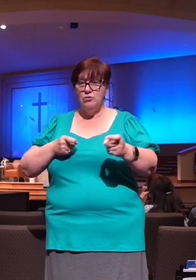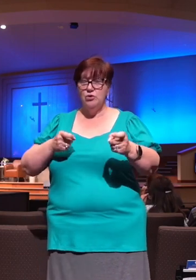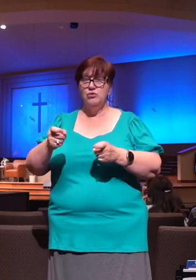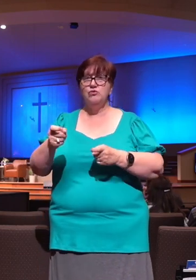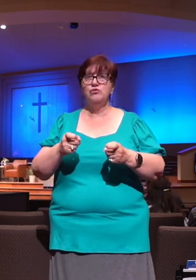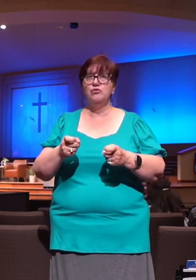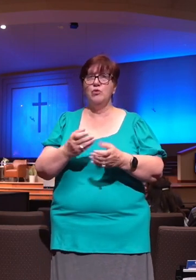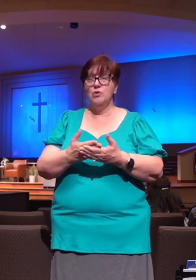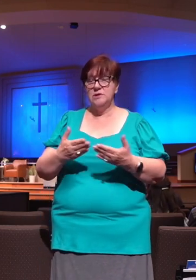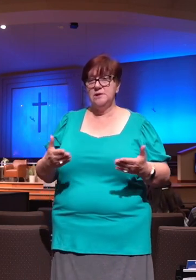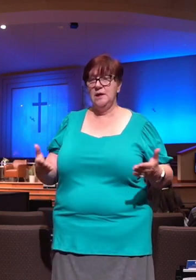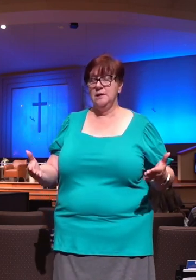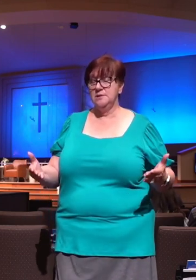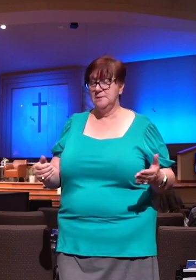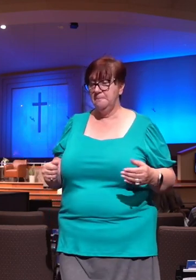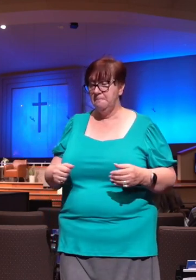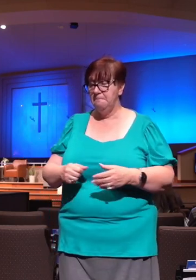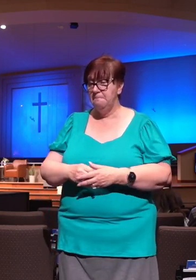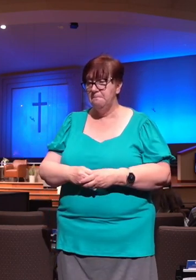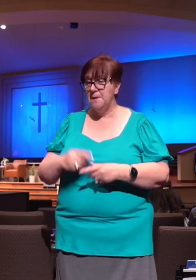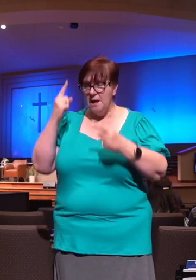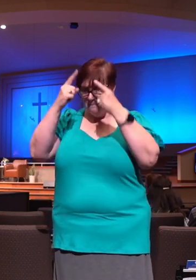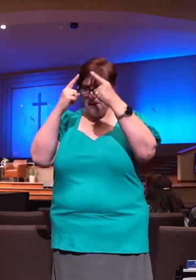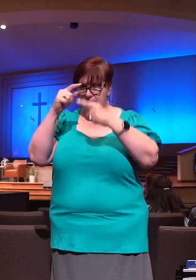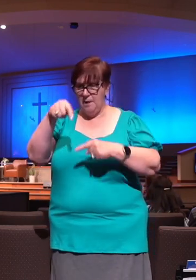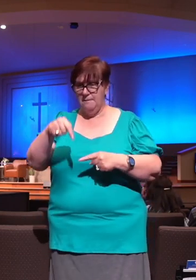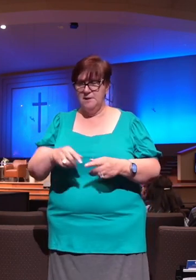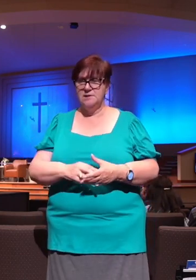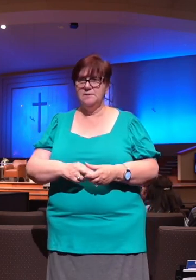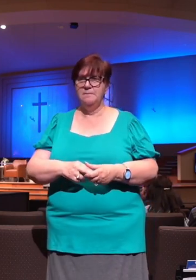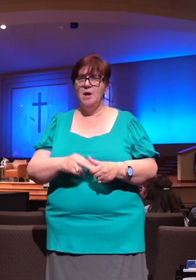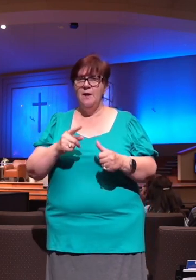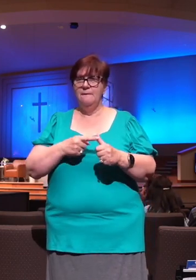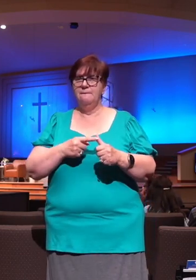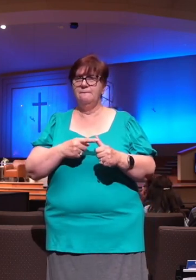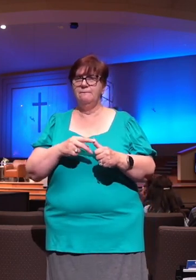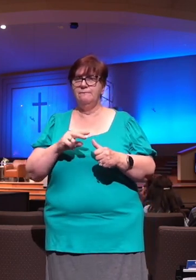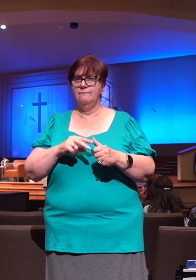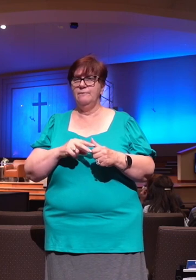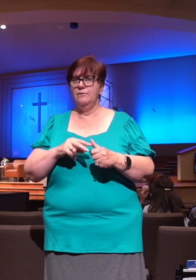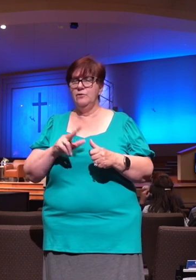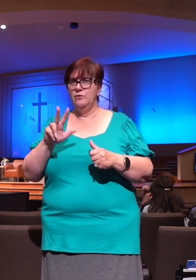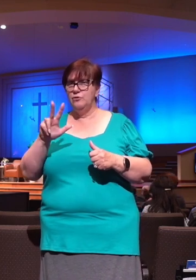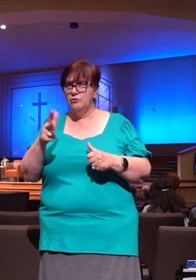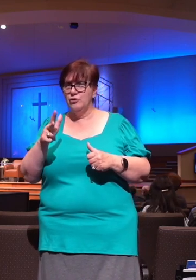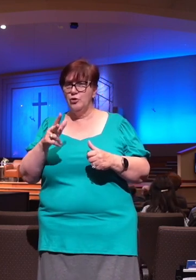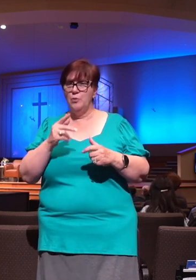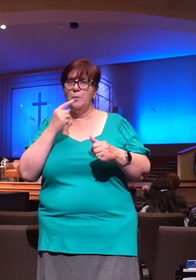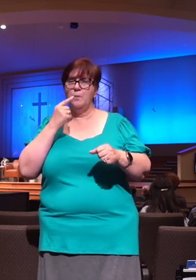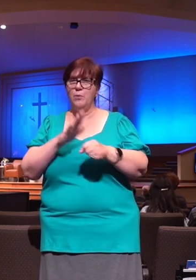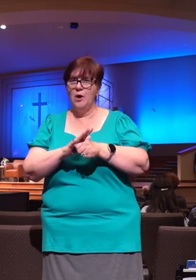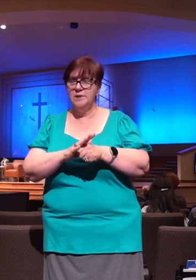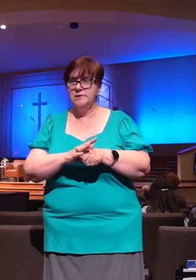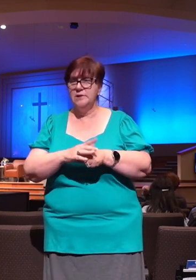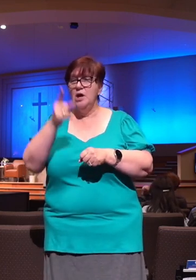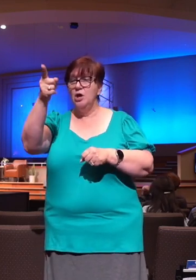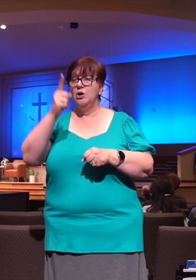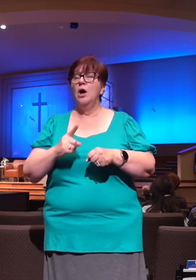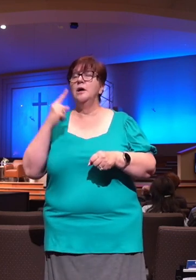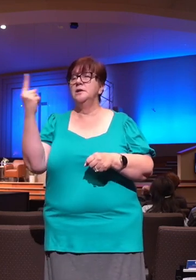through it. Now, think about this for just a second. These first two promises, they're good. Let me give you the third one right here. God is always good. So